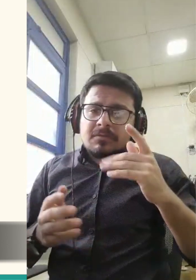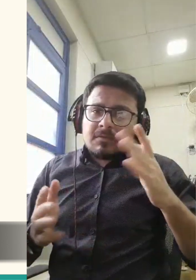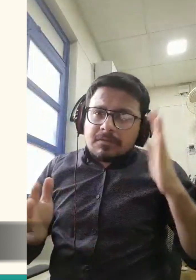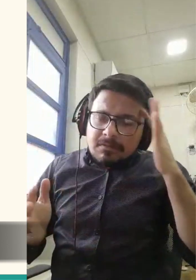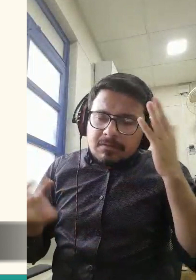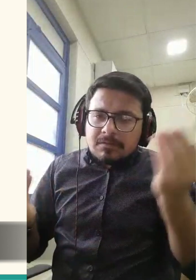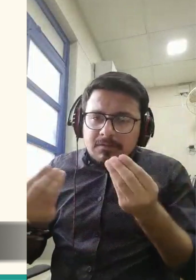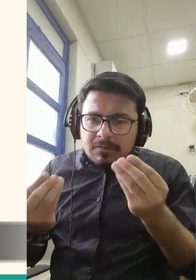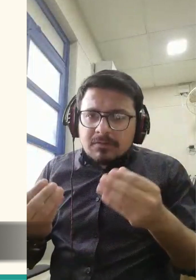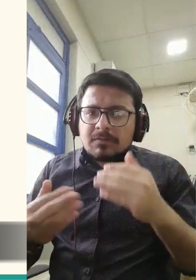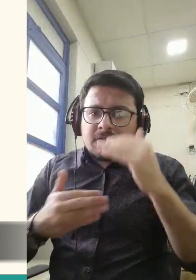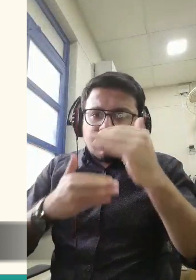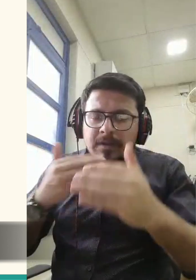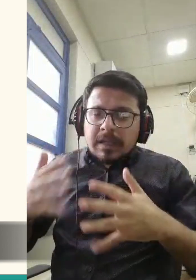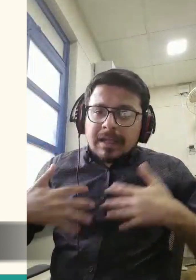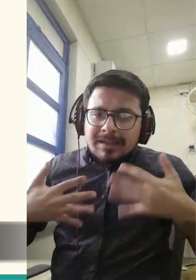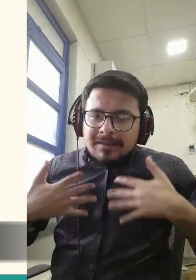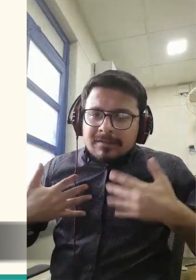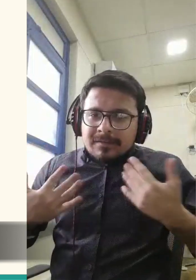of which they were the masters.